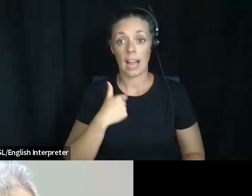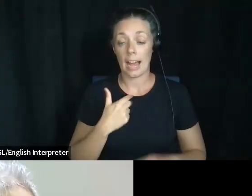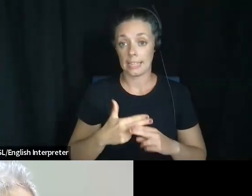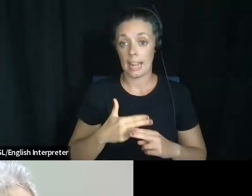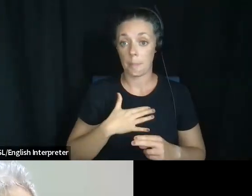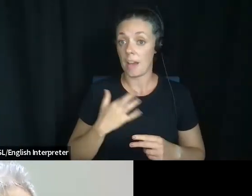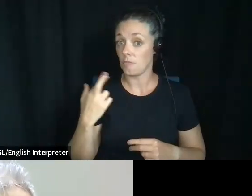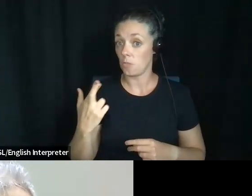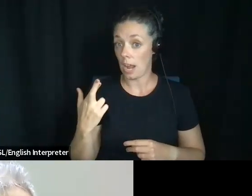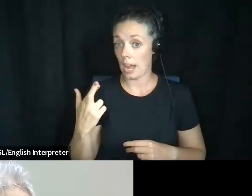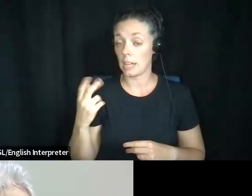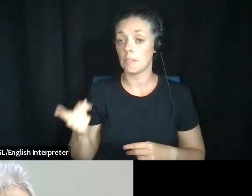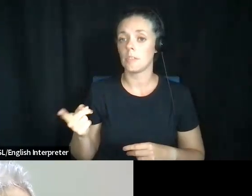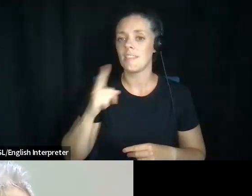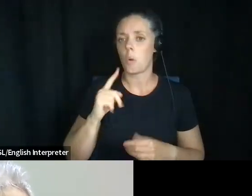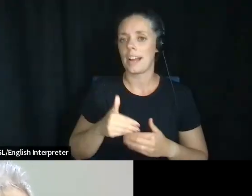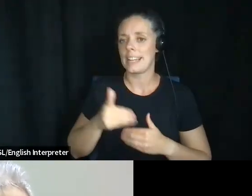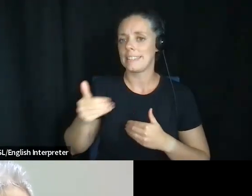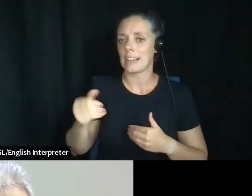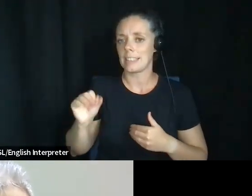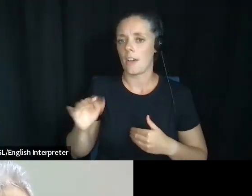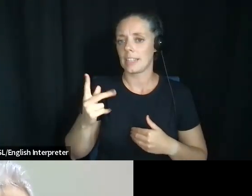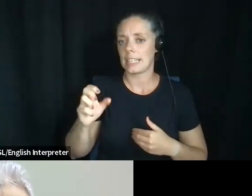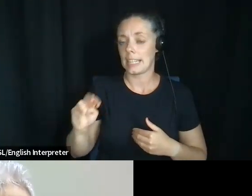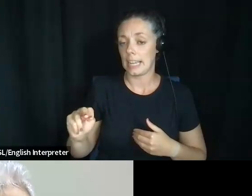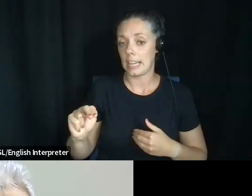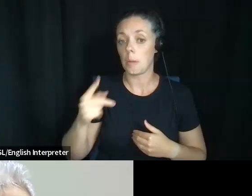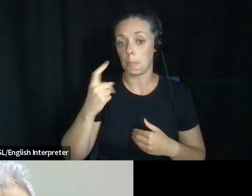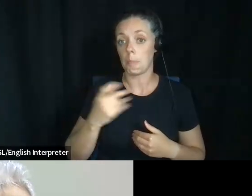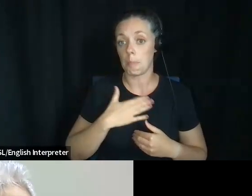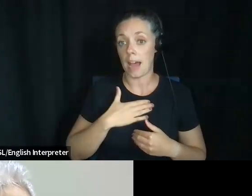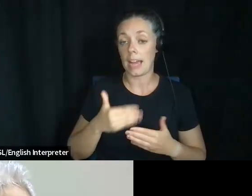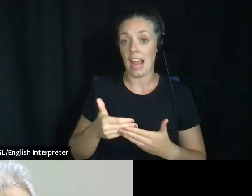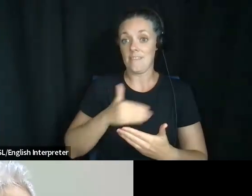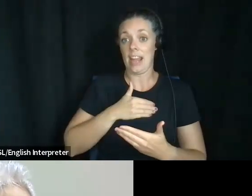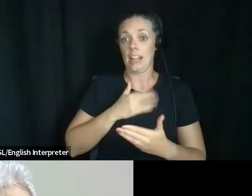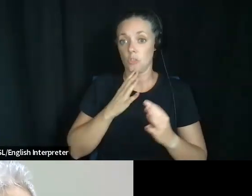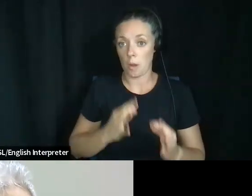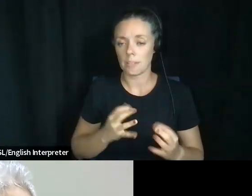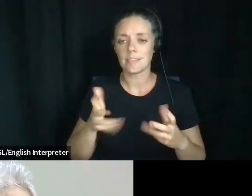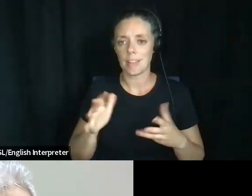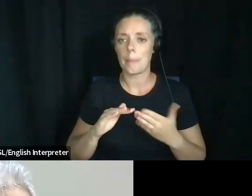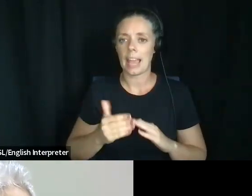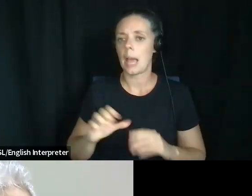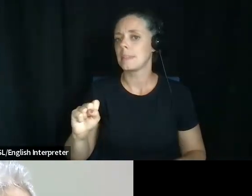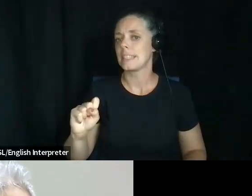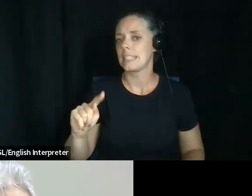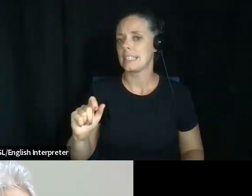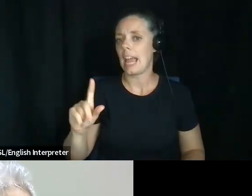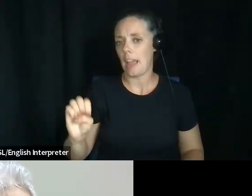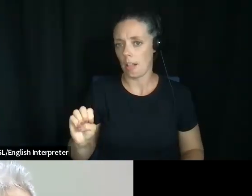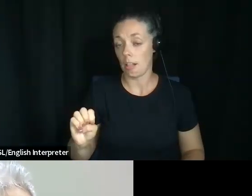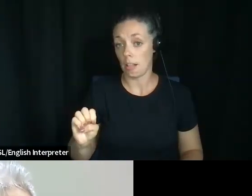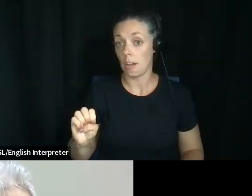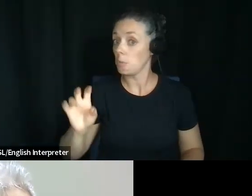um, because my advanced directive had already gotten stale. Um, would that have